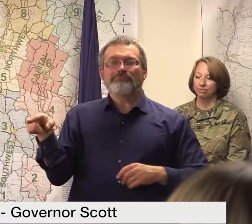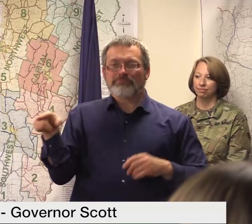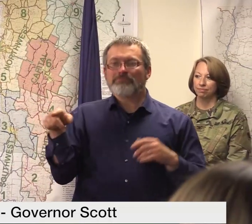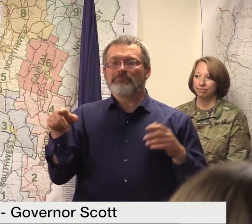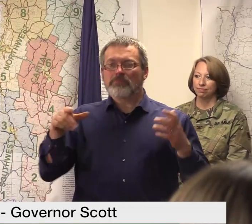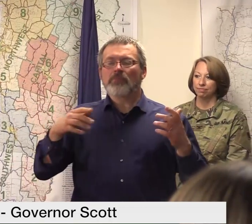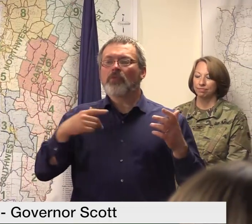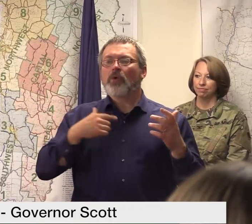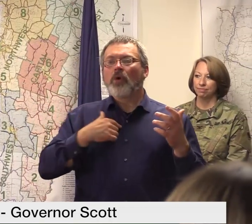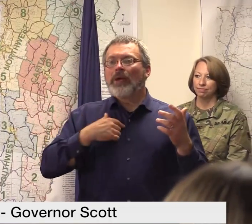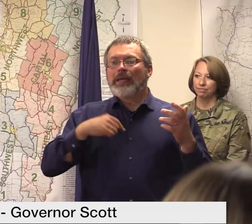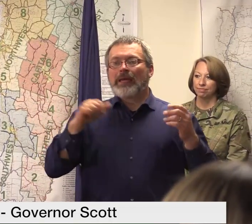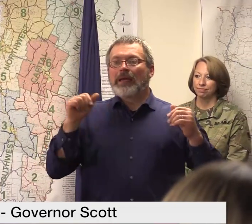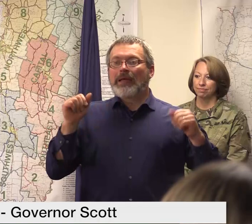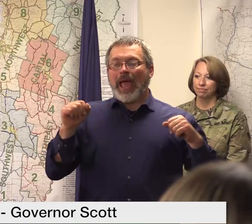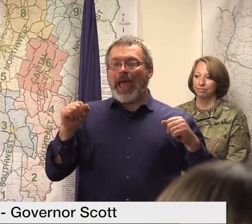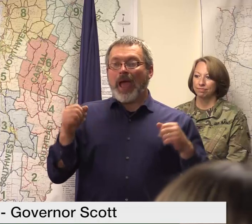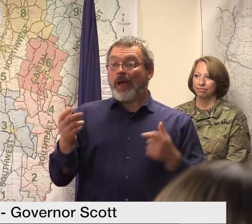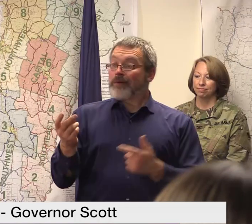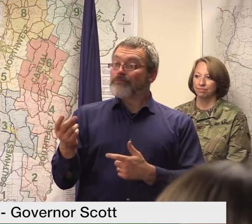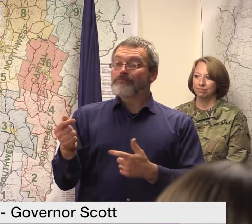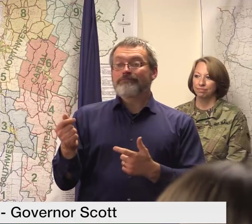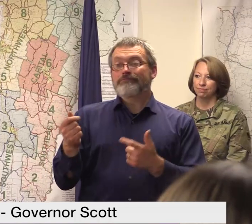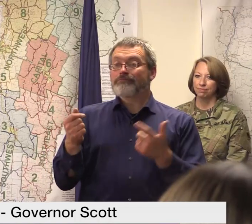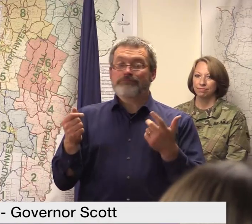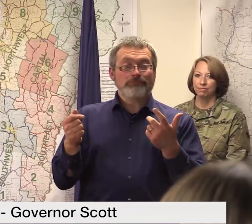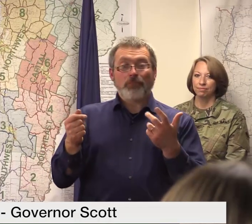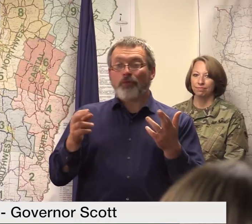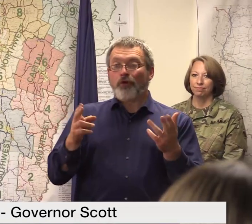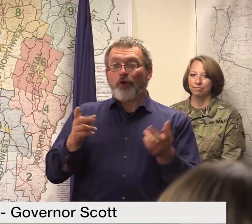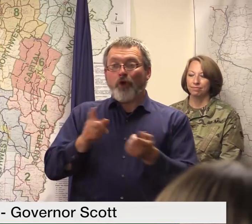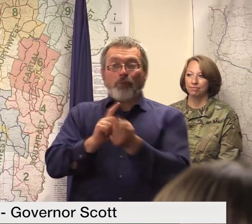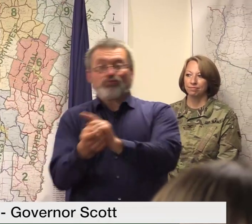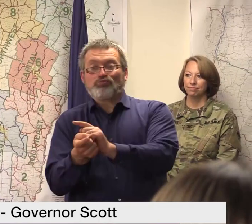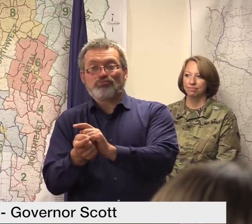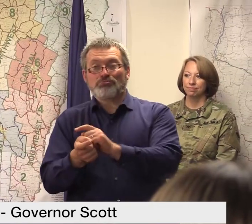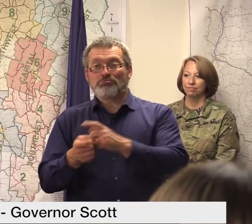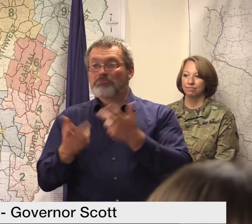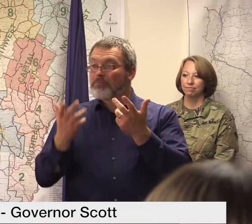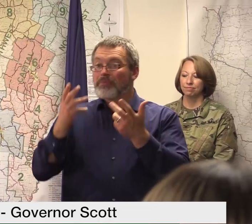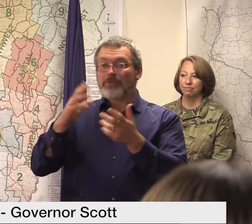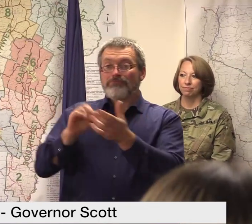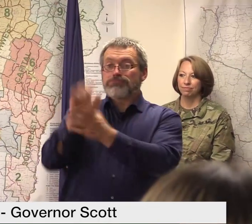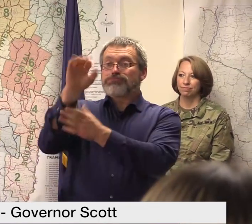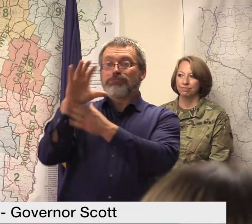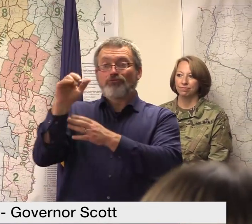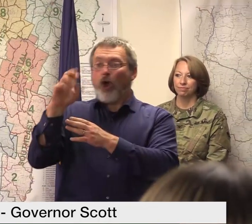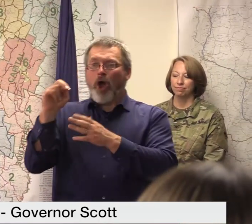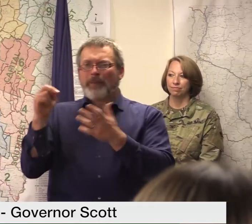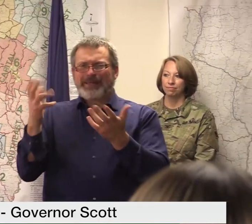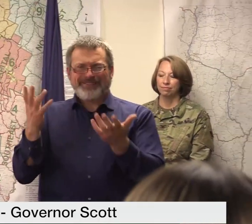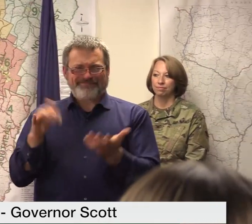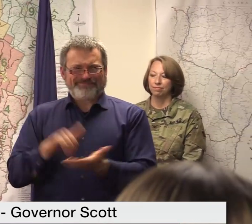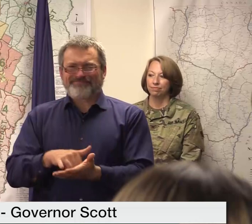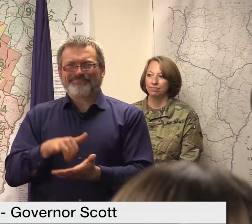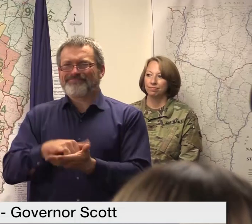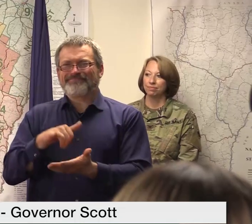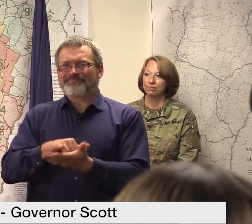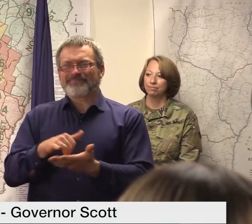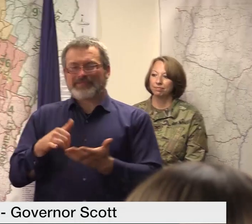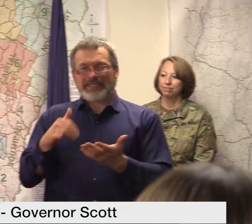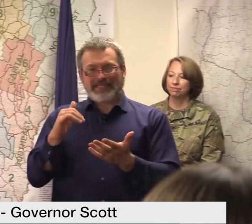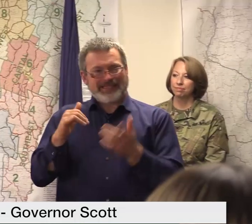society that wouldn't stop this storm from happening the storm next year the storm 10 years from now